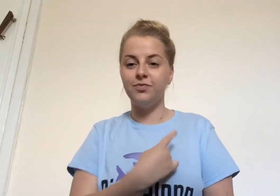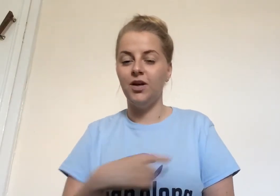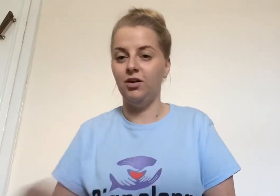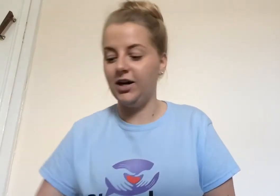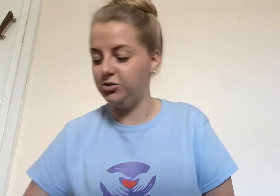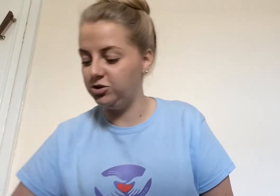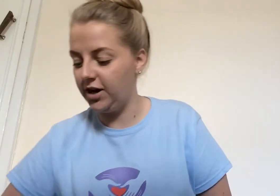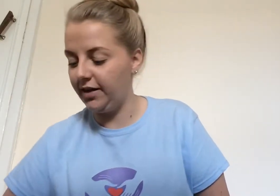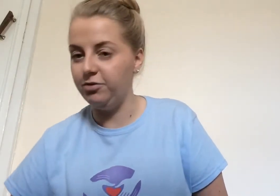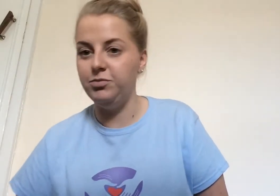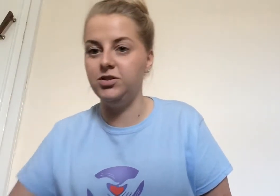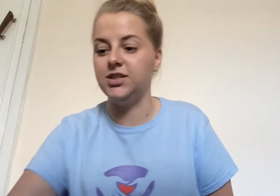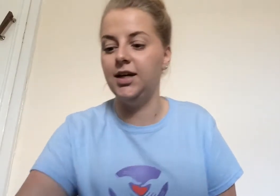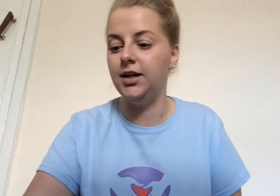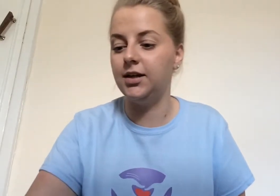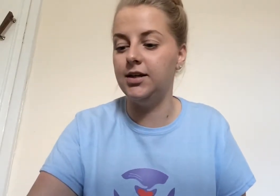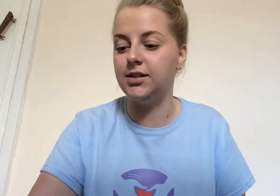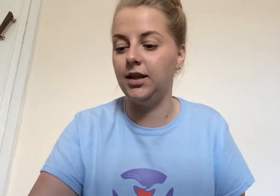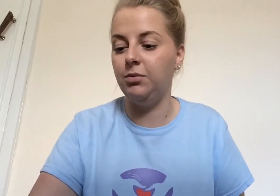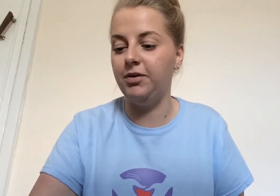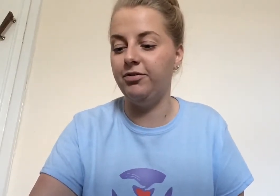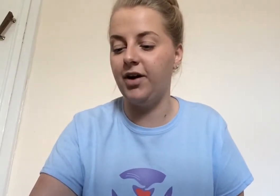Okay, should we try that with music? It's a little bit far.